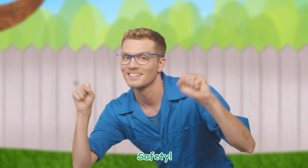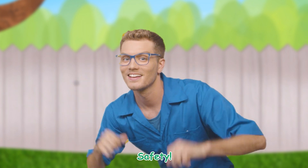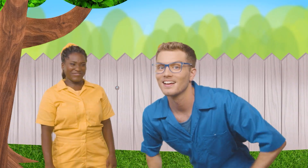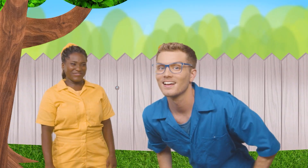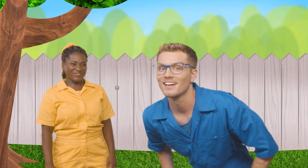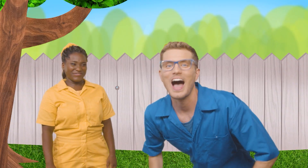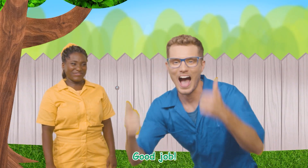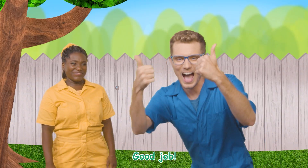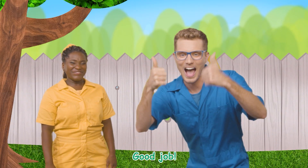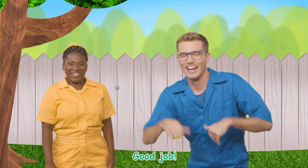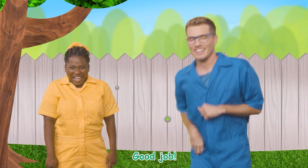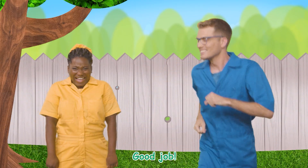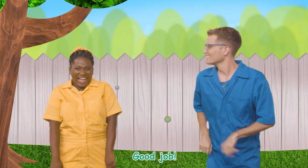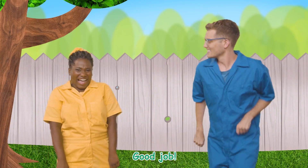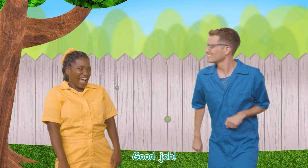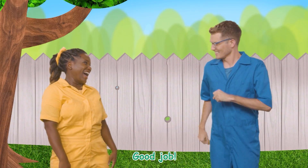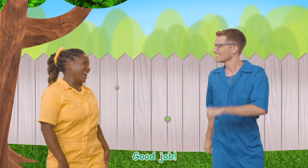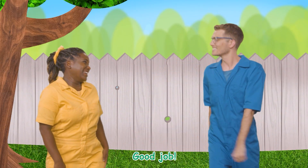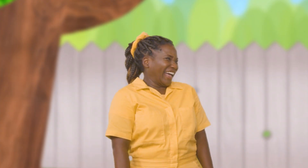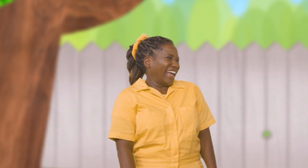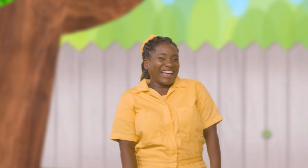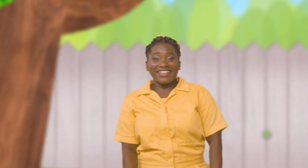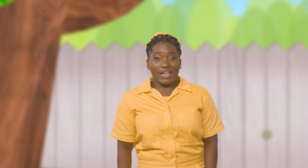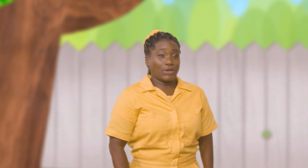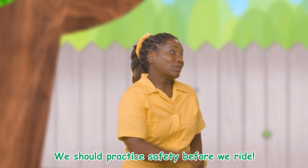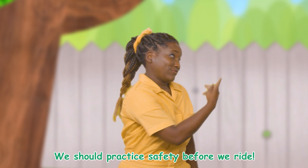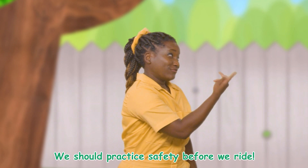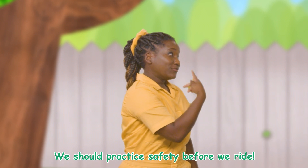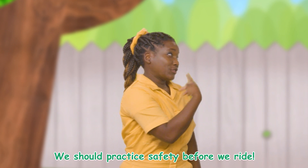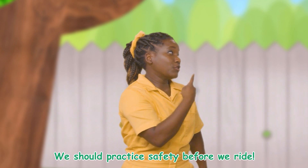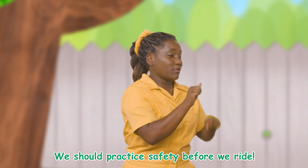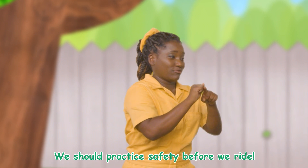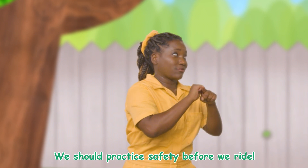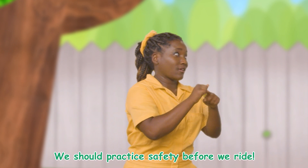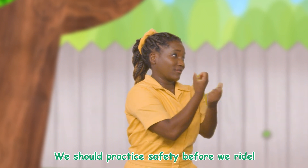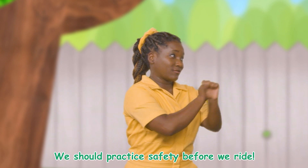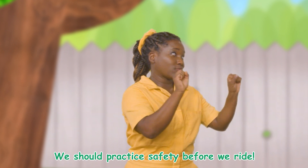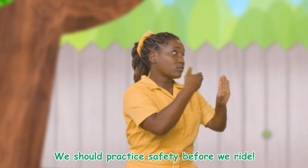Good job We should practice safety before we ride